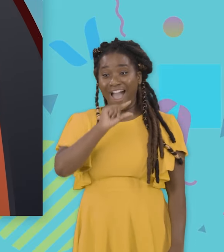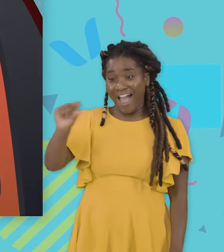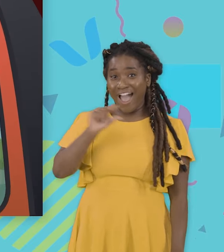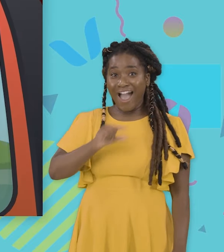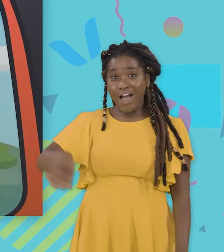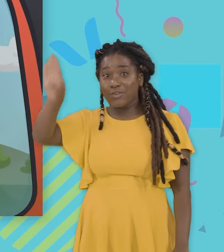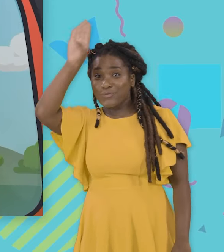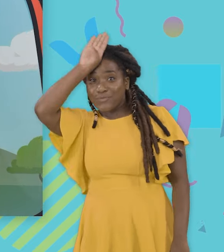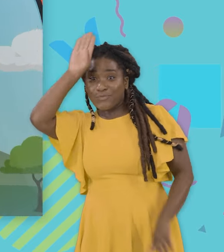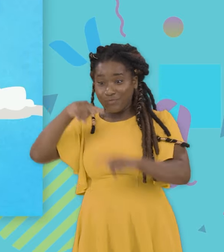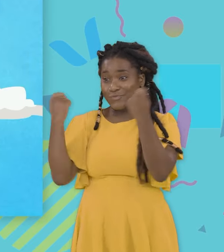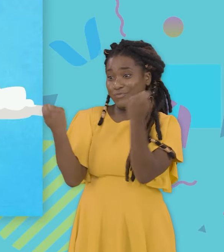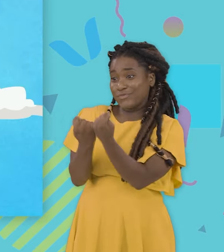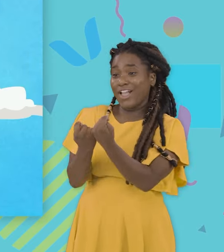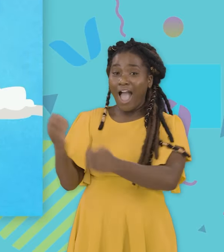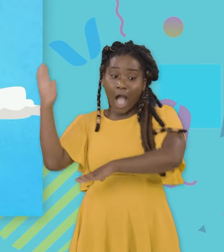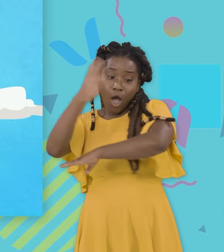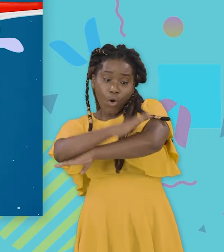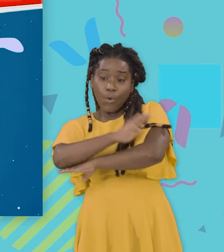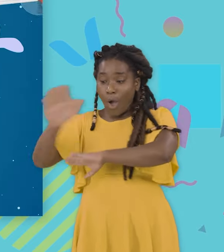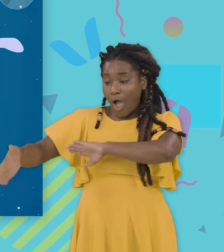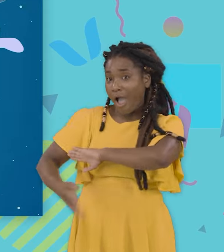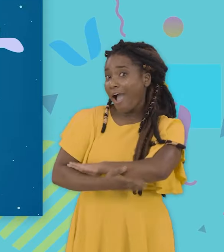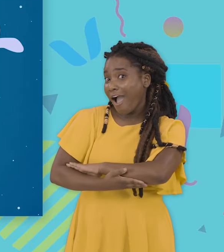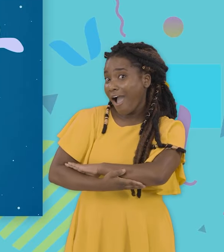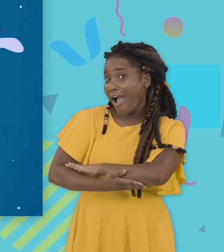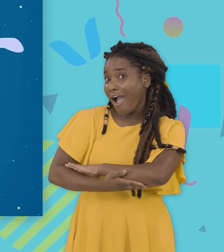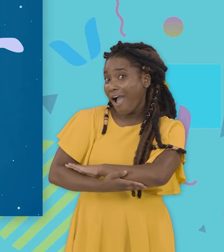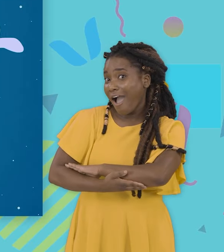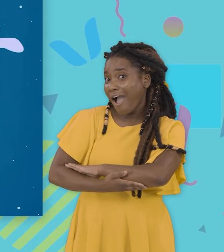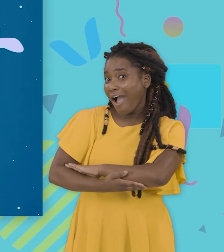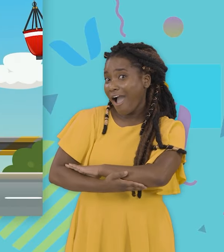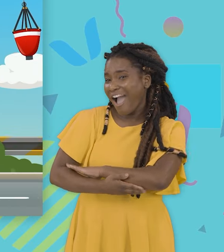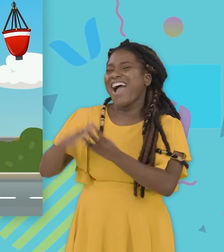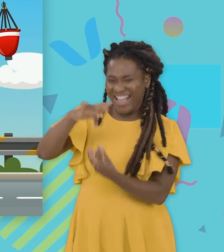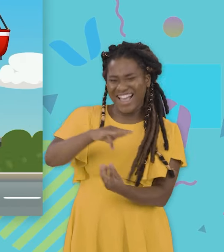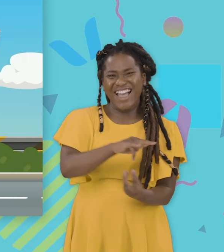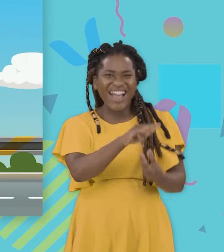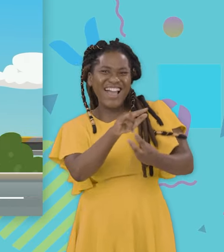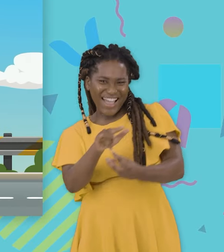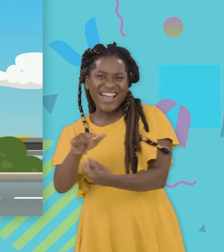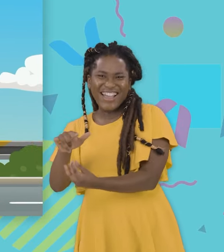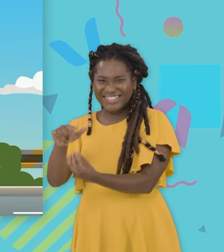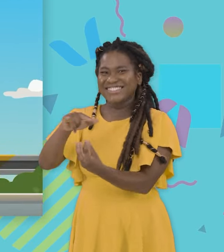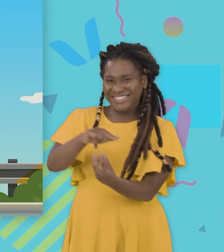the firefighting team Flying day and night Beautiful It's a firefighting